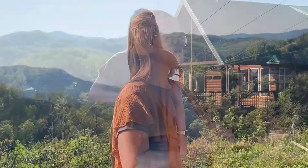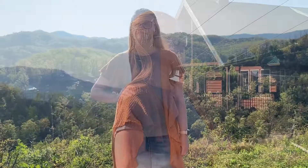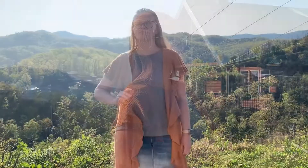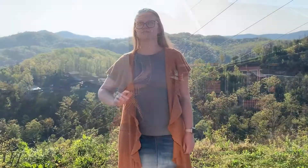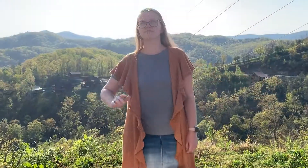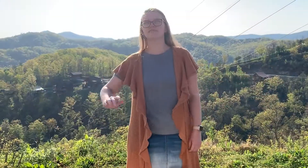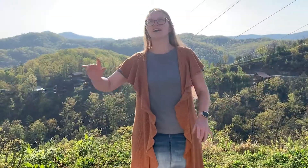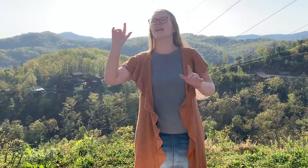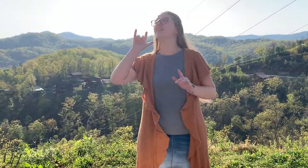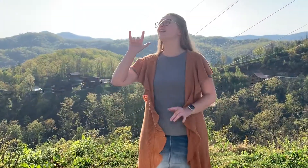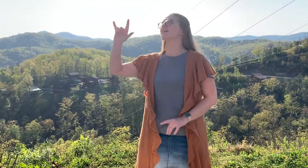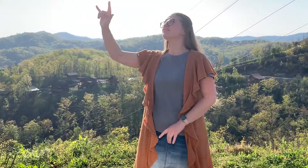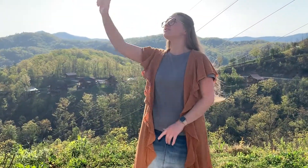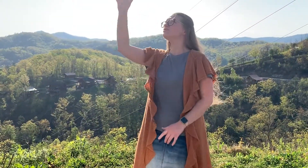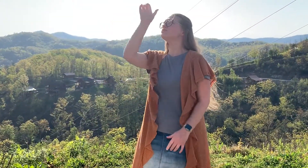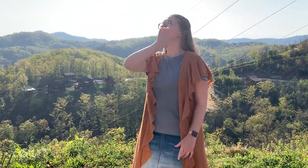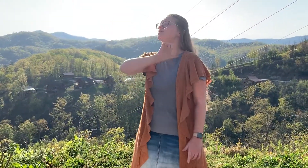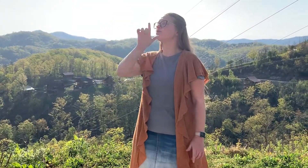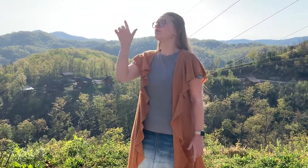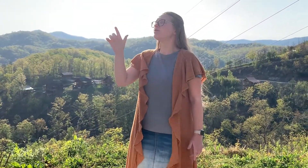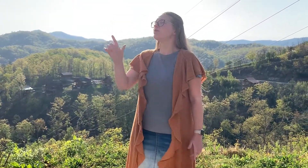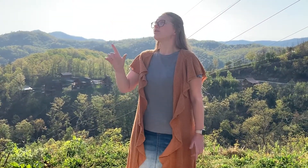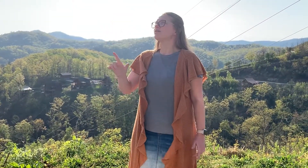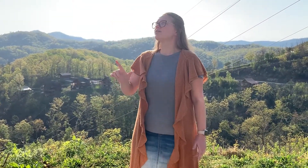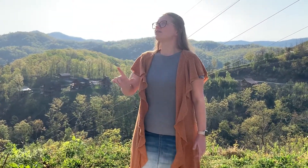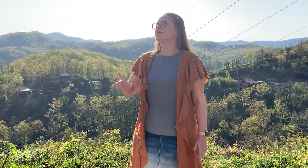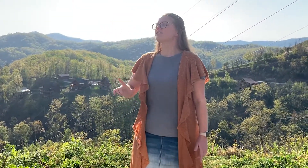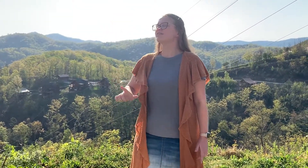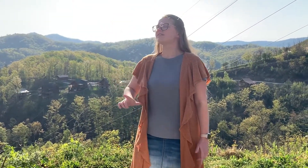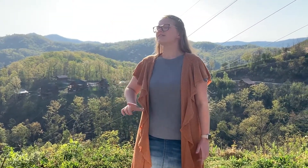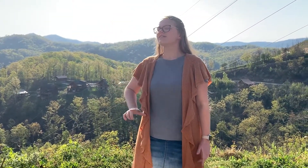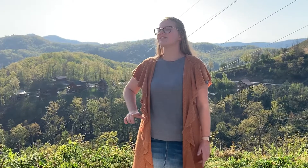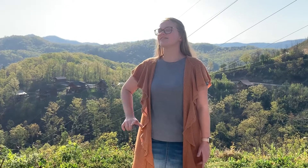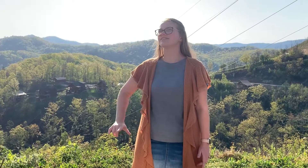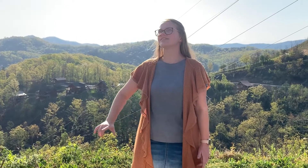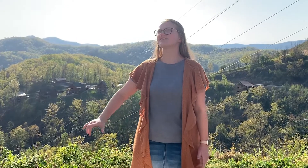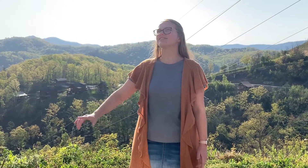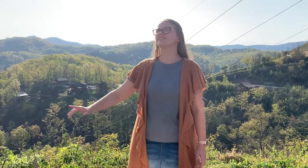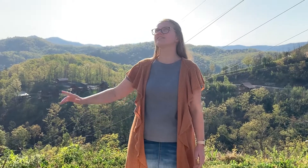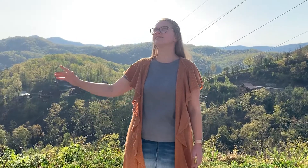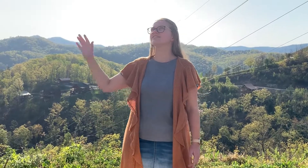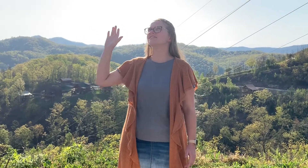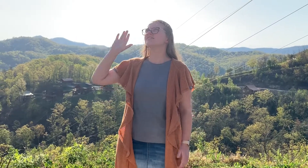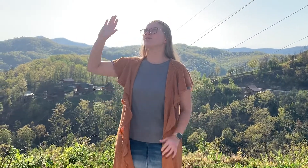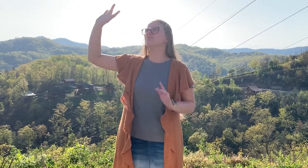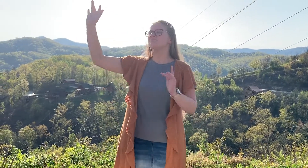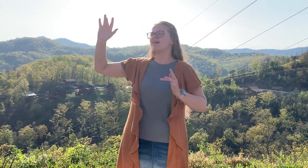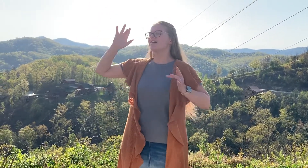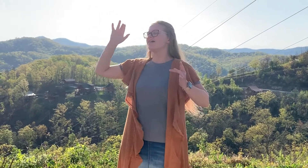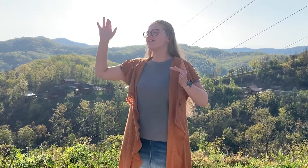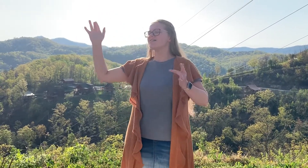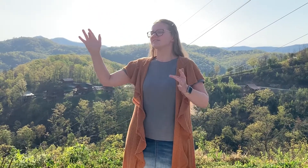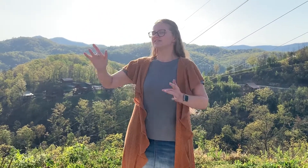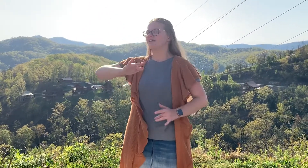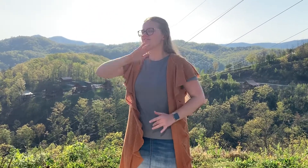I love you, Lord, for your mercy never